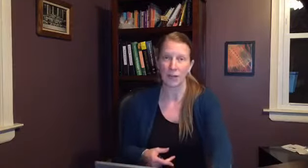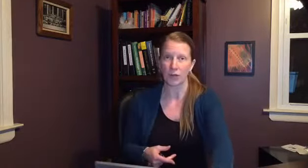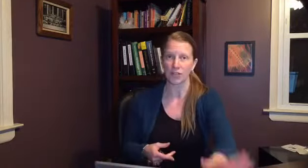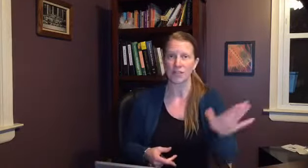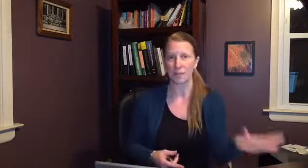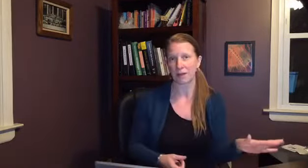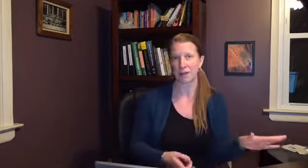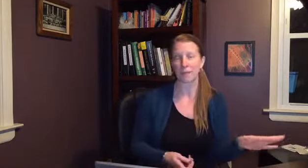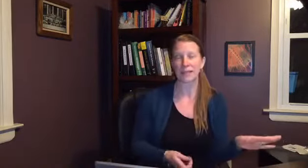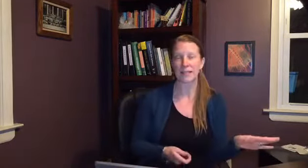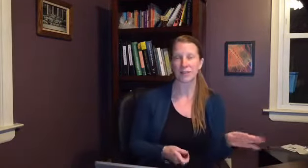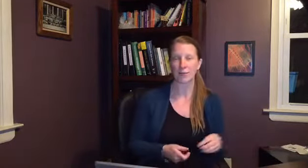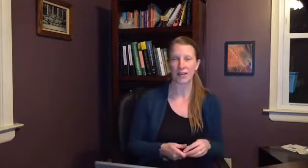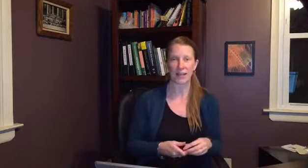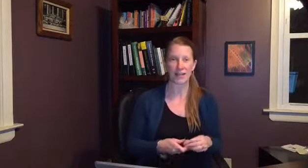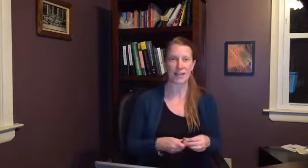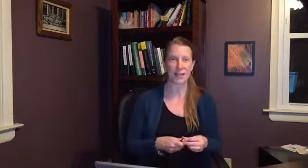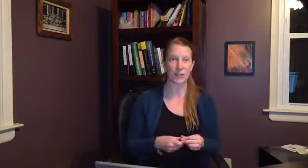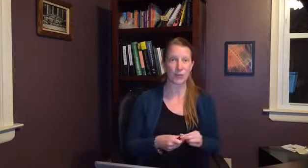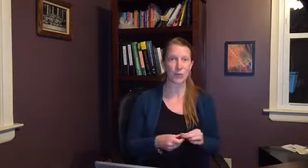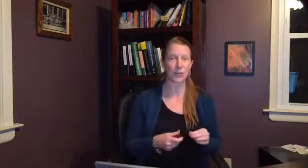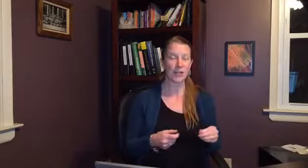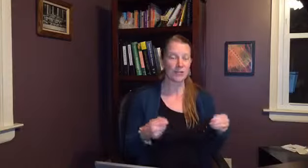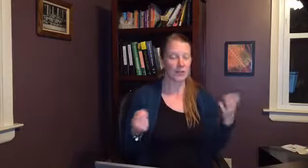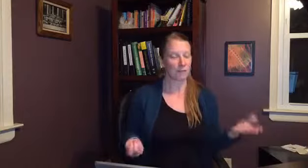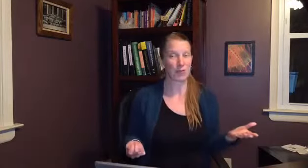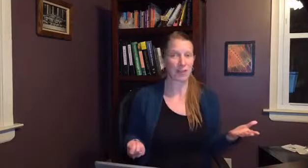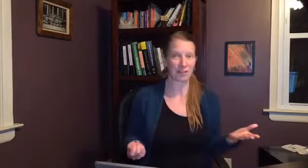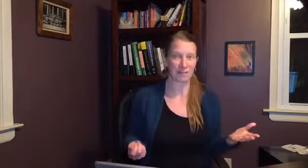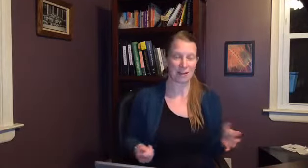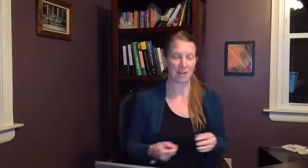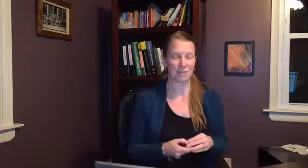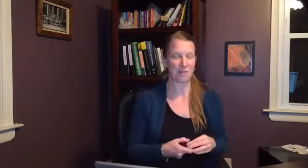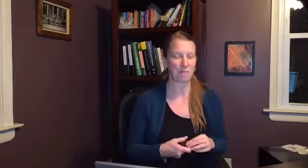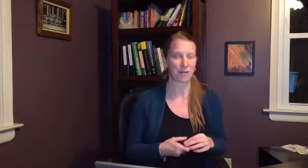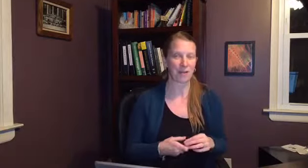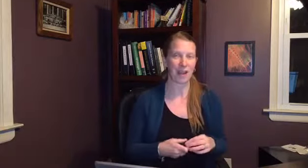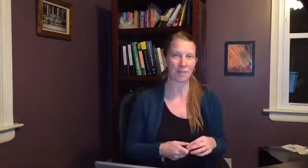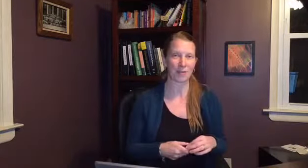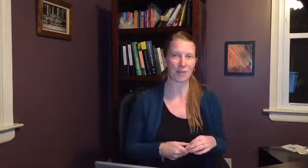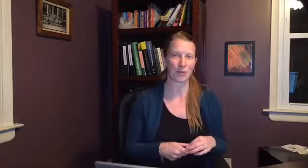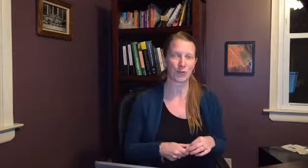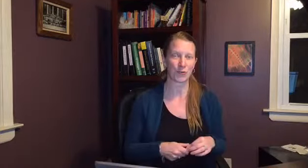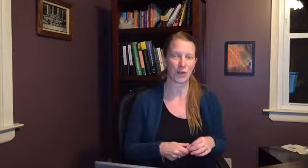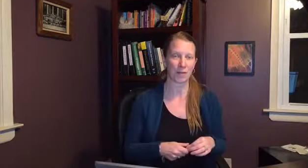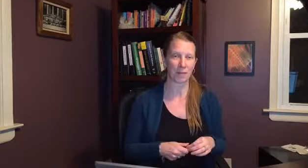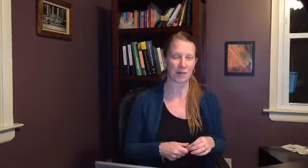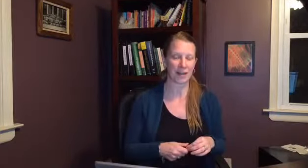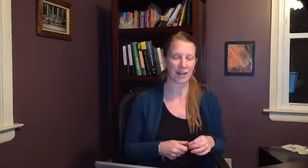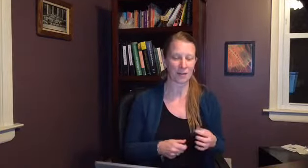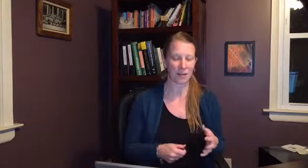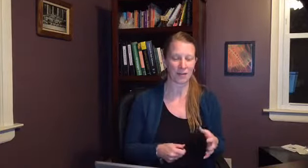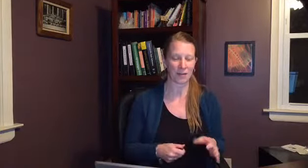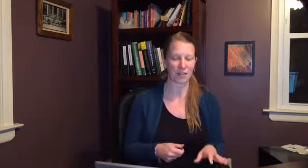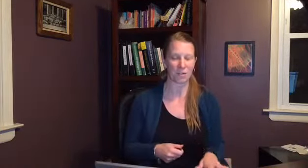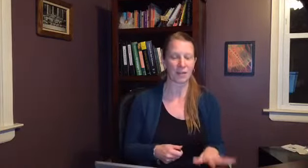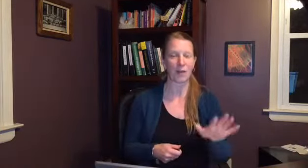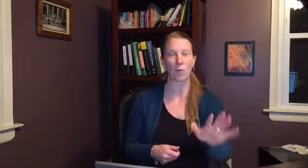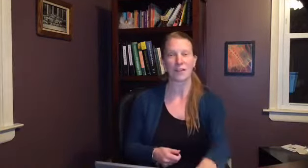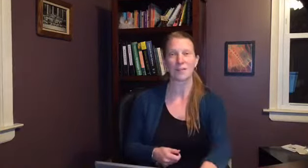questions about them please do not hesitate to reach out to me I would be more than happy to um provide any more information but I wanted to